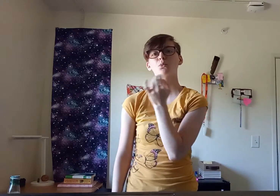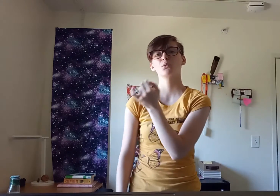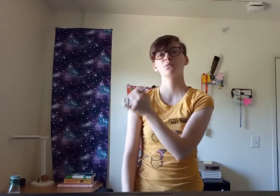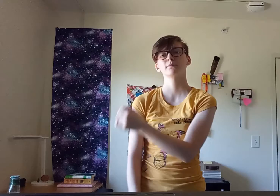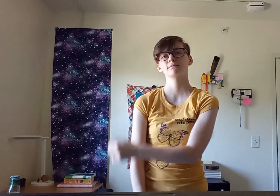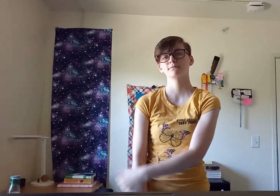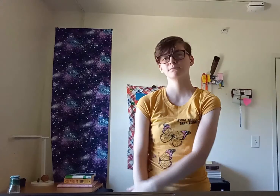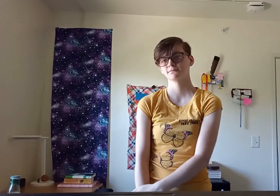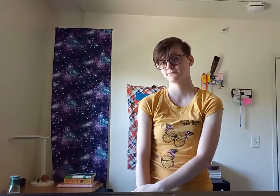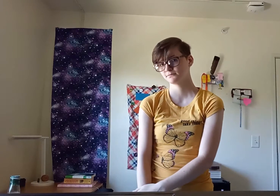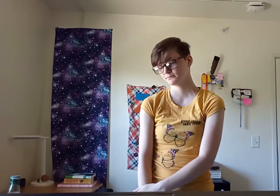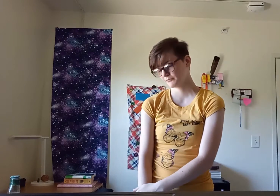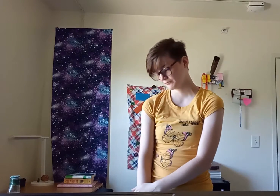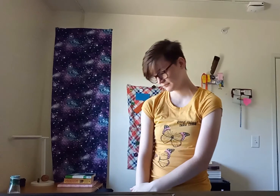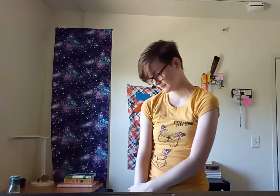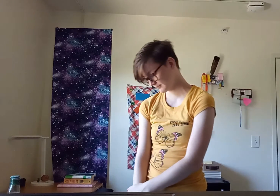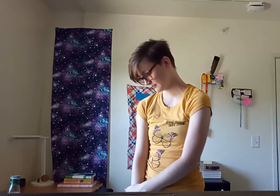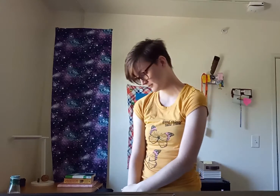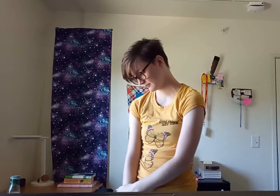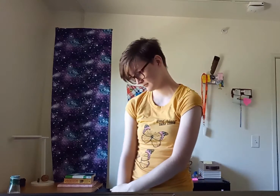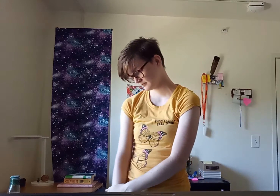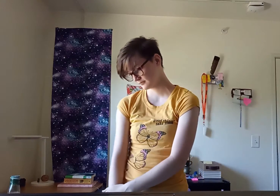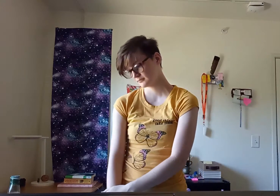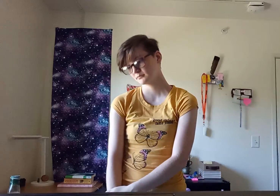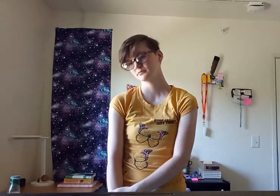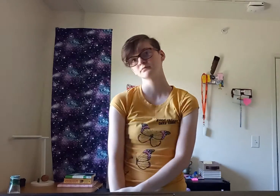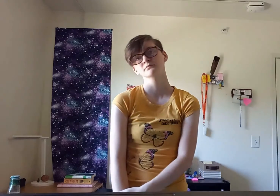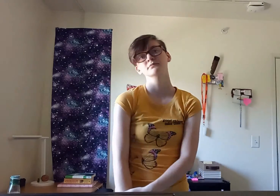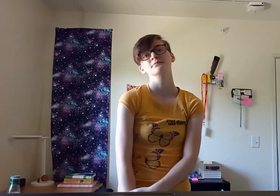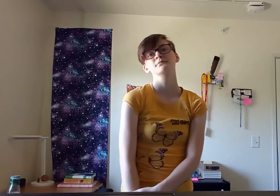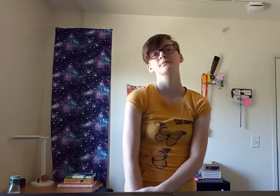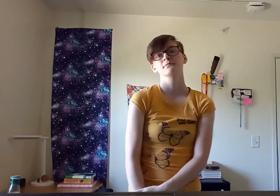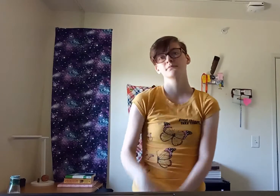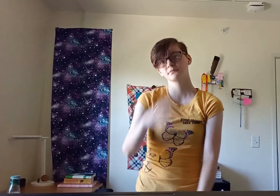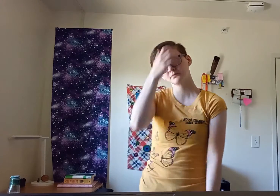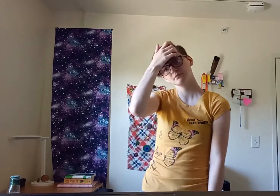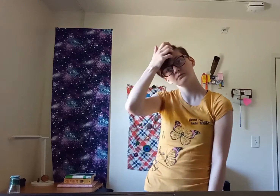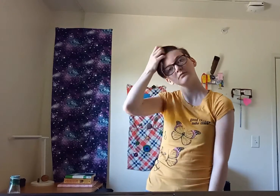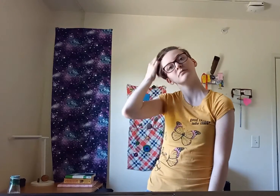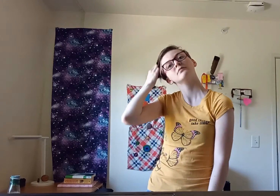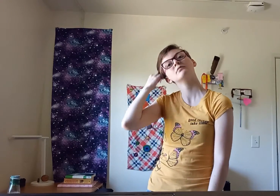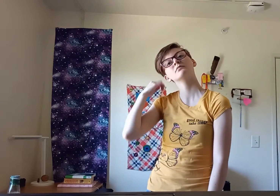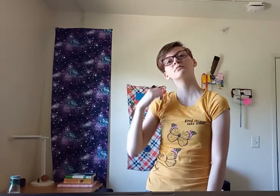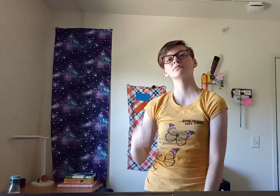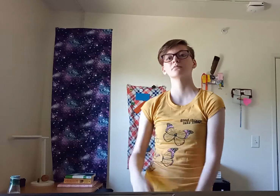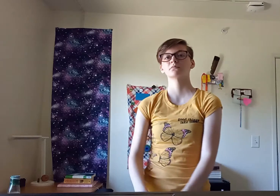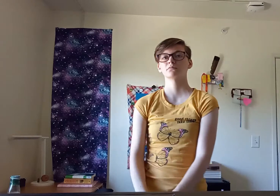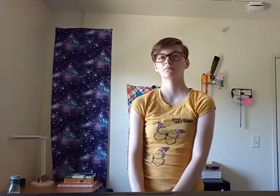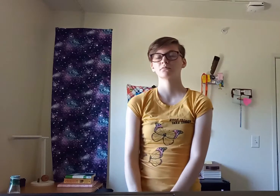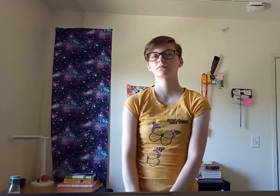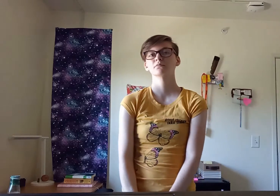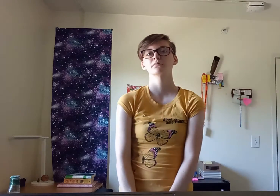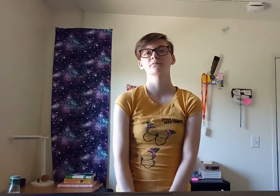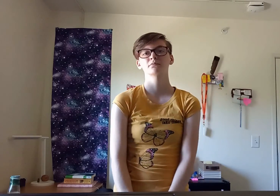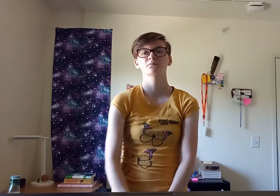Colors, bleed in different shapes Tell me I shouldn't be afraid Hear thunder,